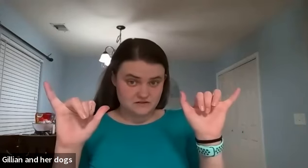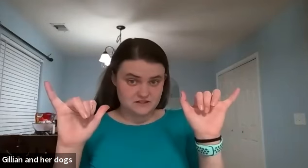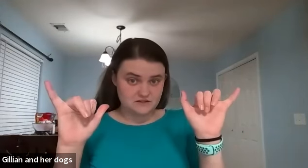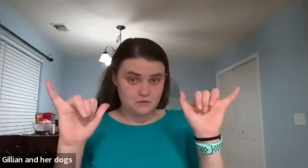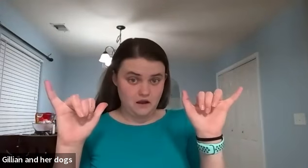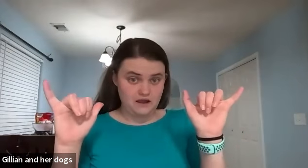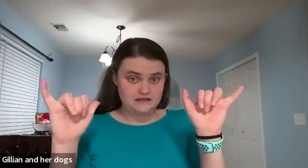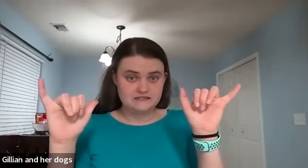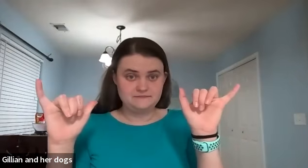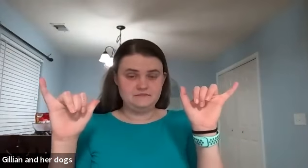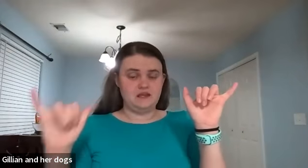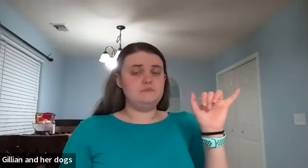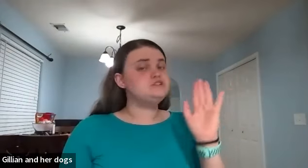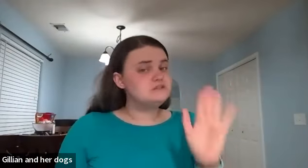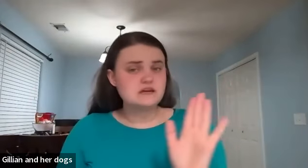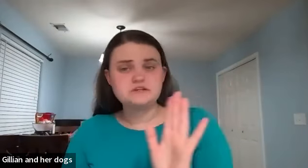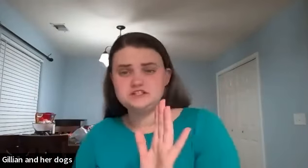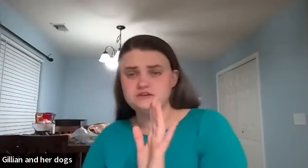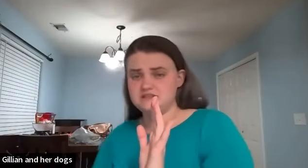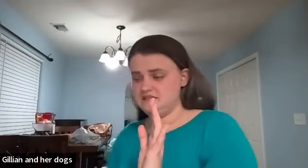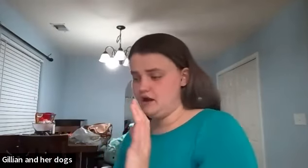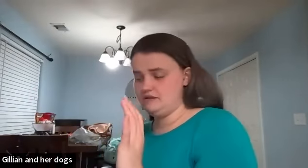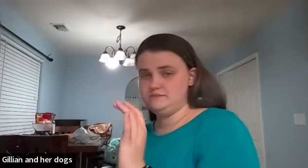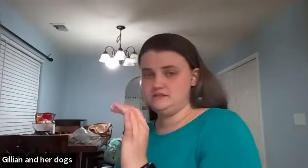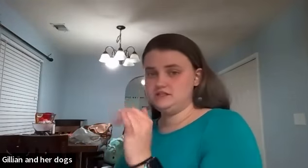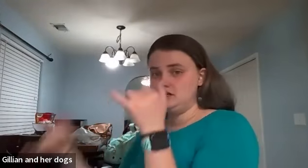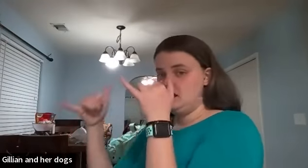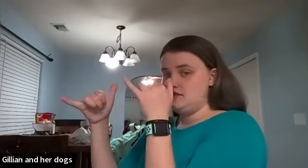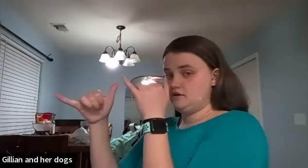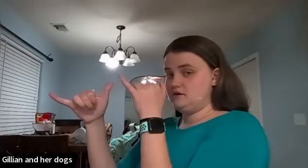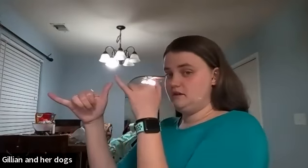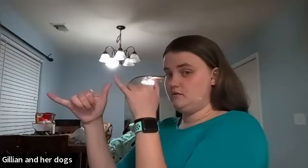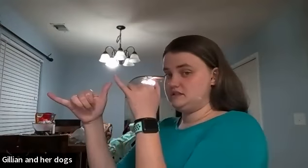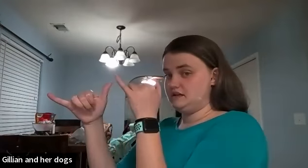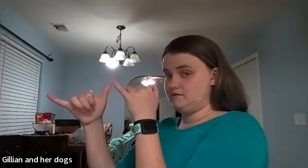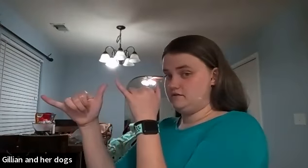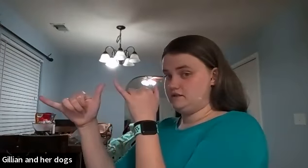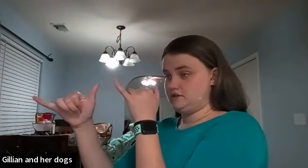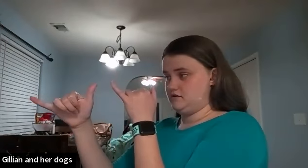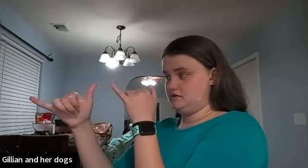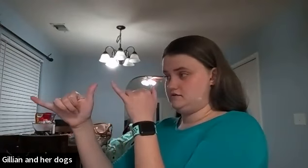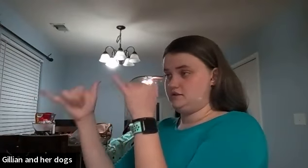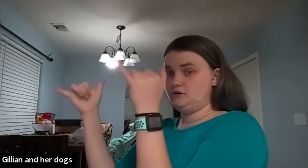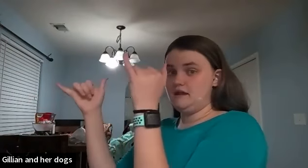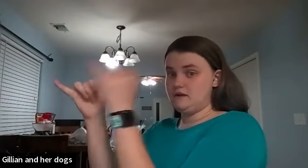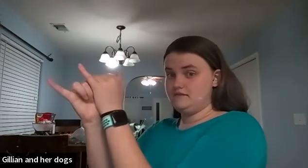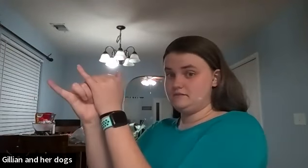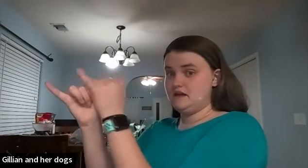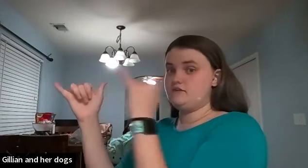to be in these two whys and i'm going to turn sideways just so you can see how it's positioned they're going to be almost like in front of each other so you don't ever hit them together